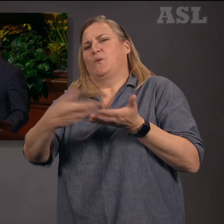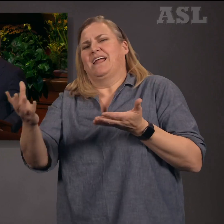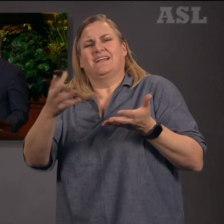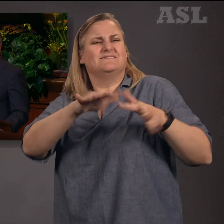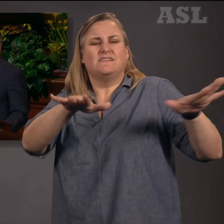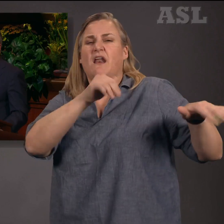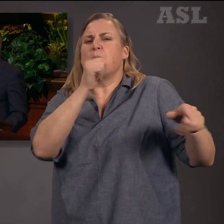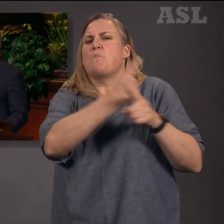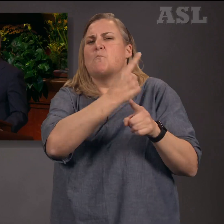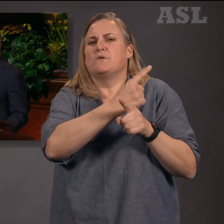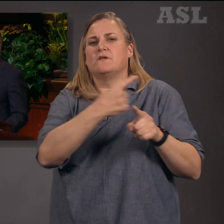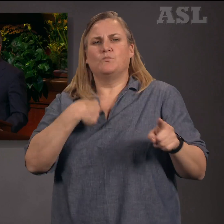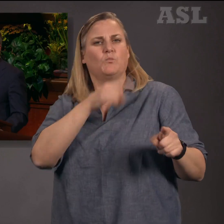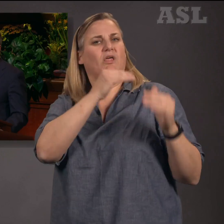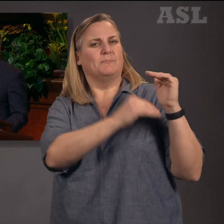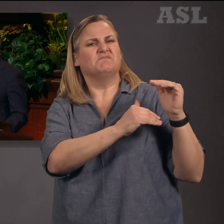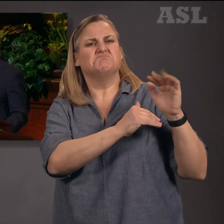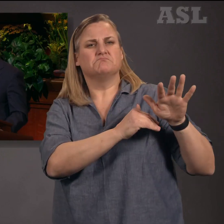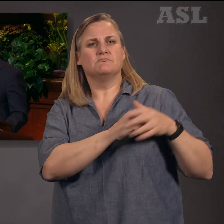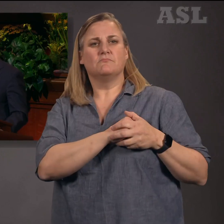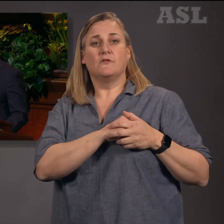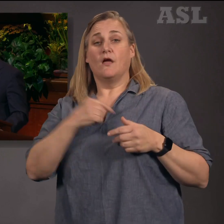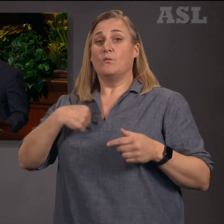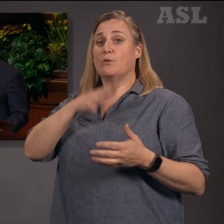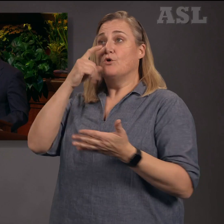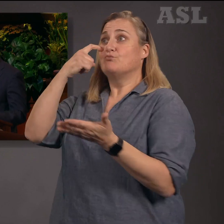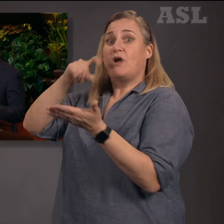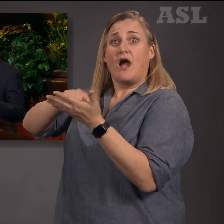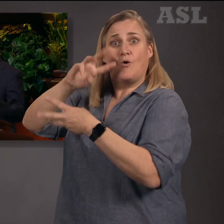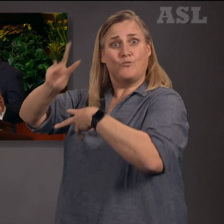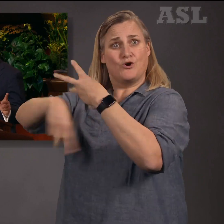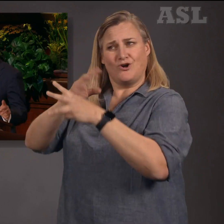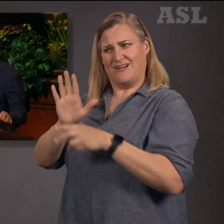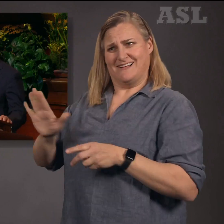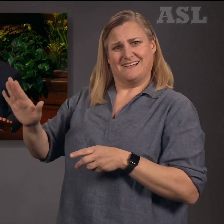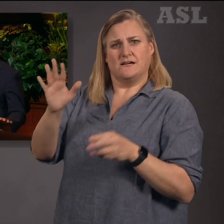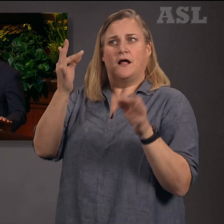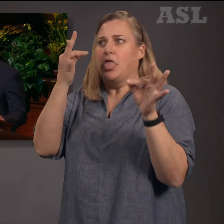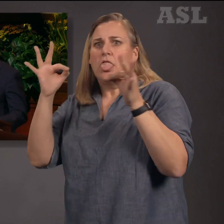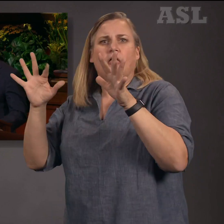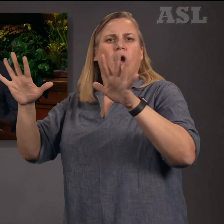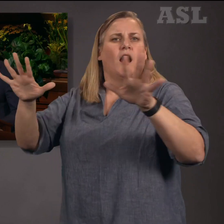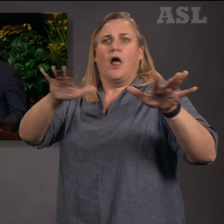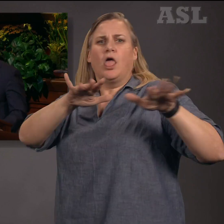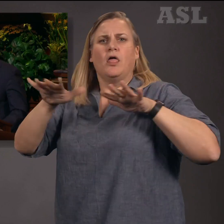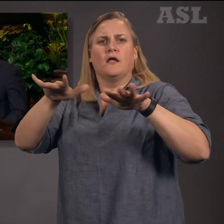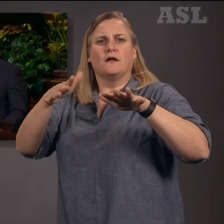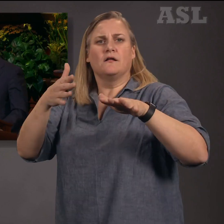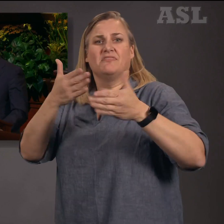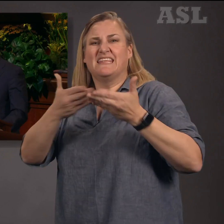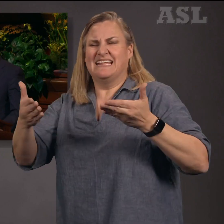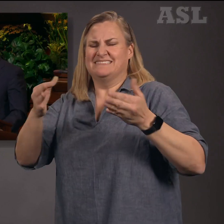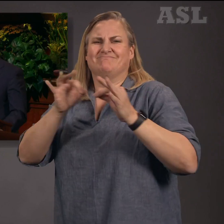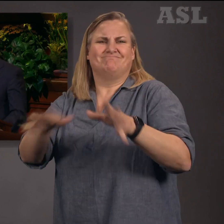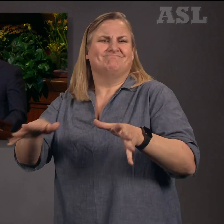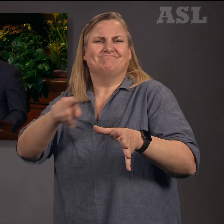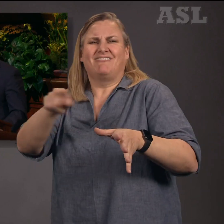the allure of this world's treasures and vanities, and any other activities that give place to the false